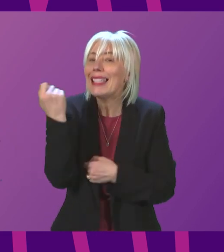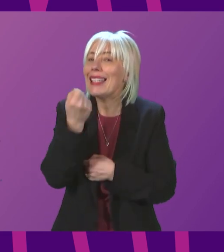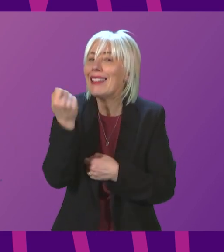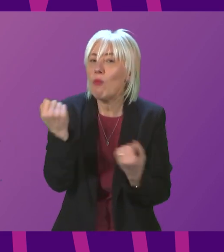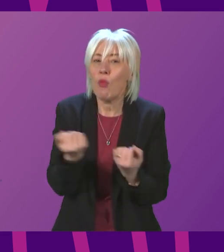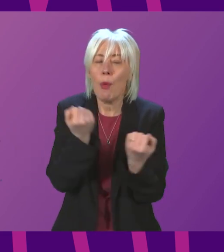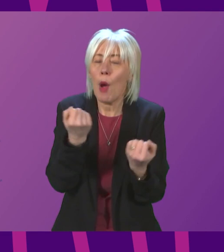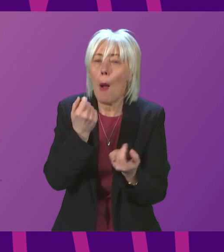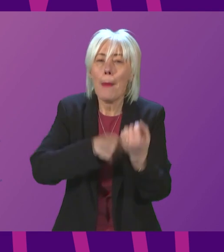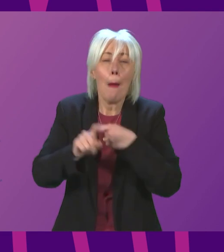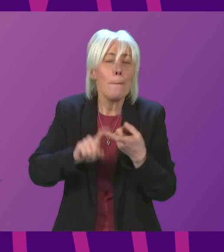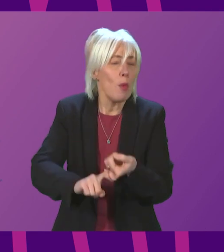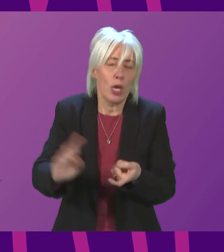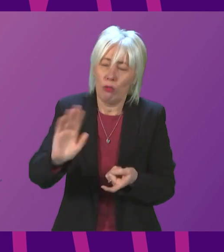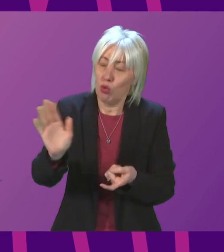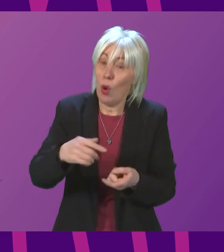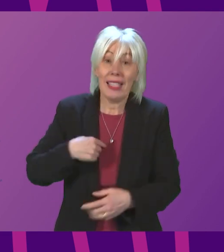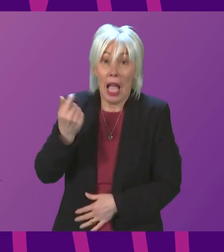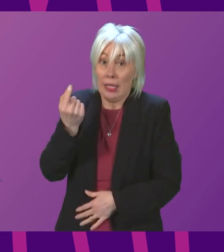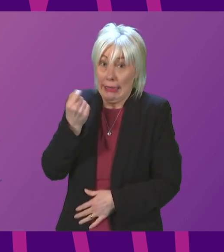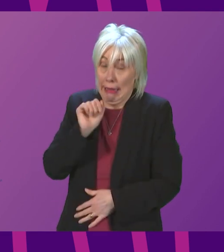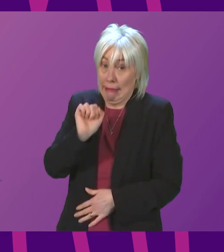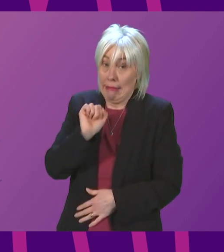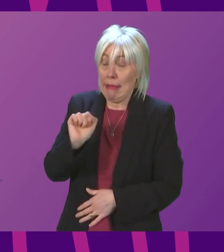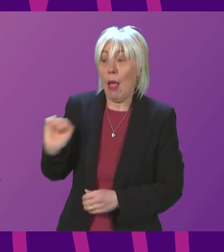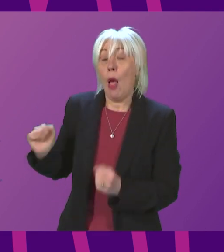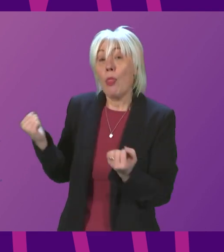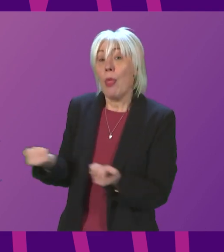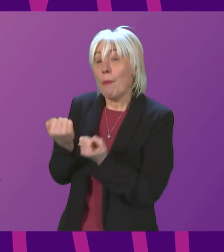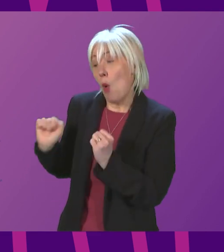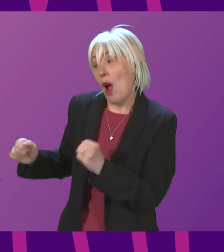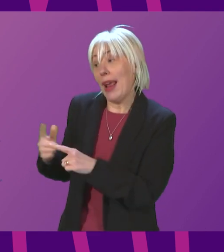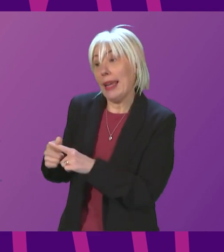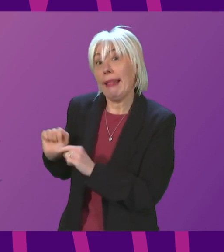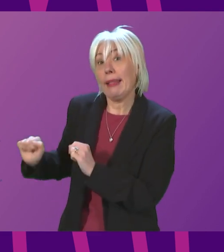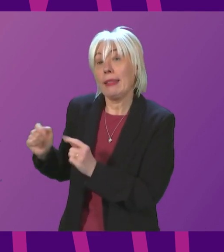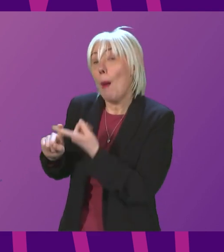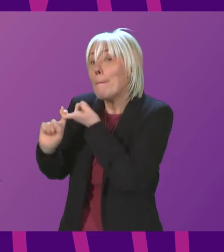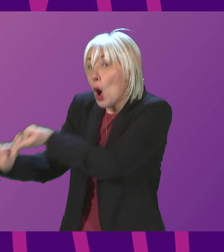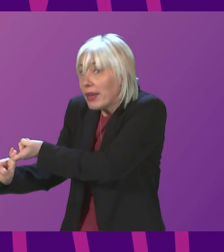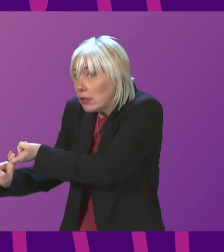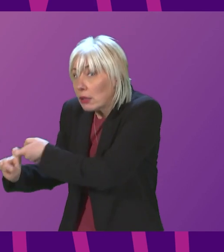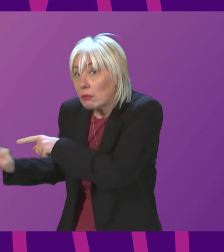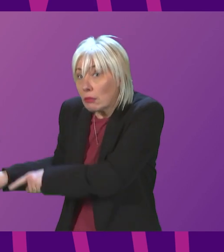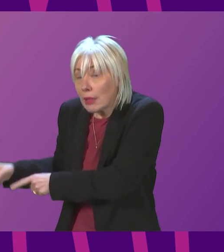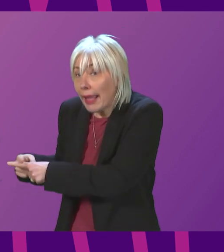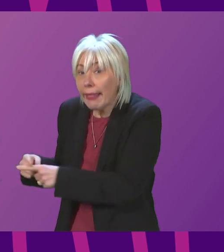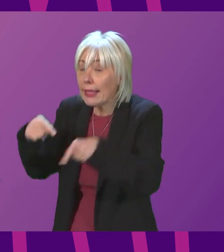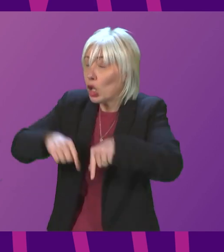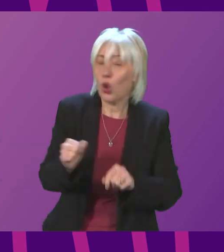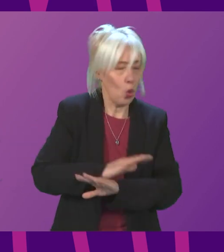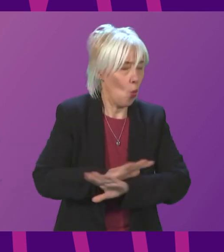does not make it permanent as I understand it the equivalent power in England is permanent that is not the proposal here